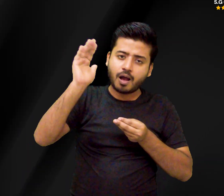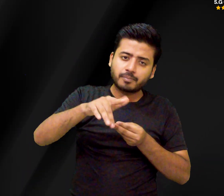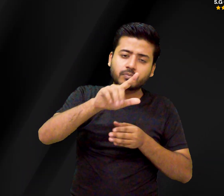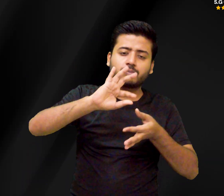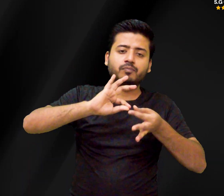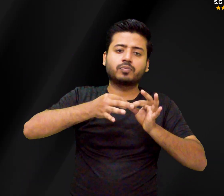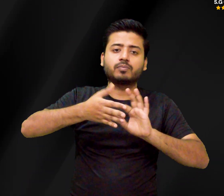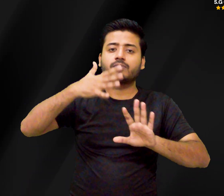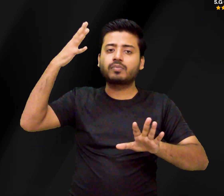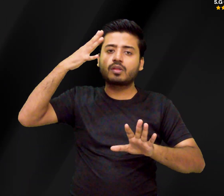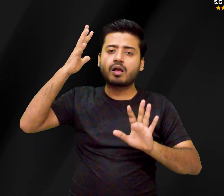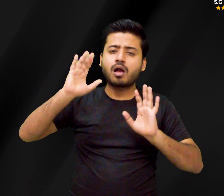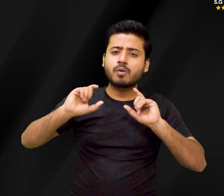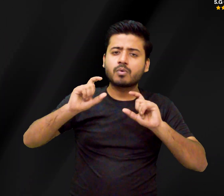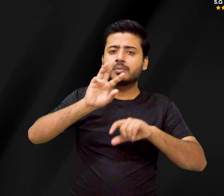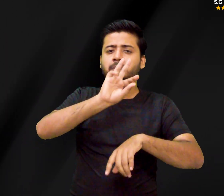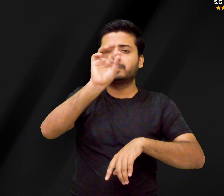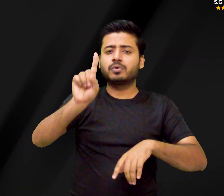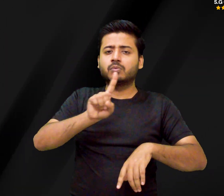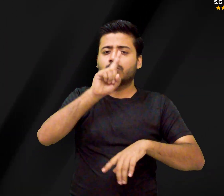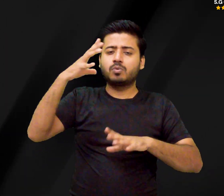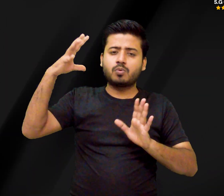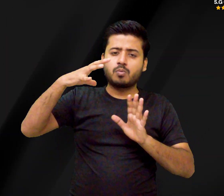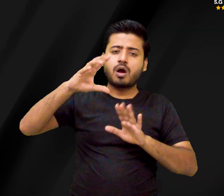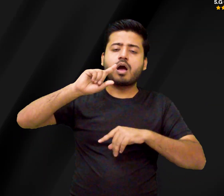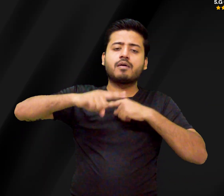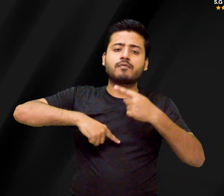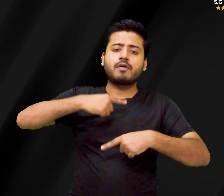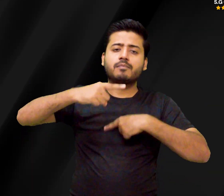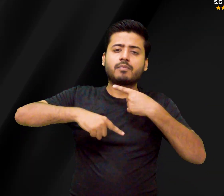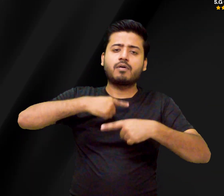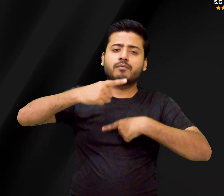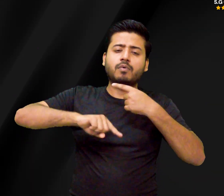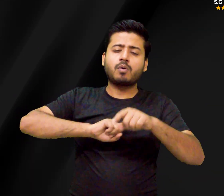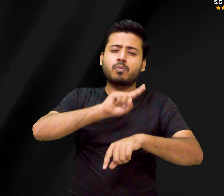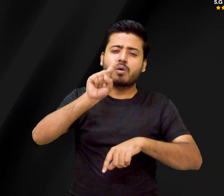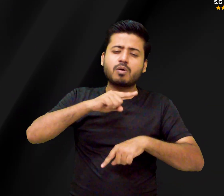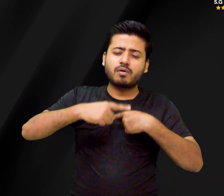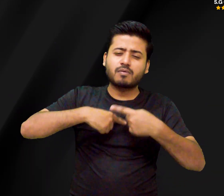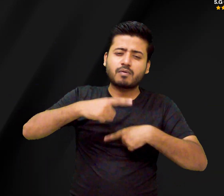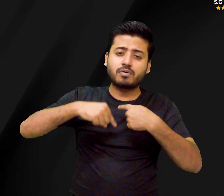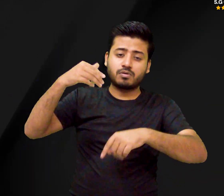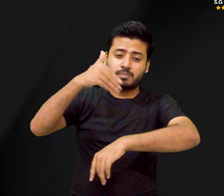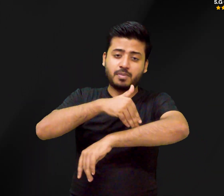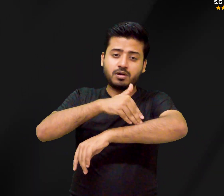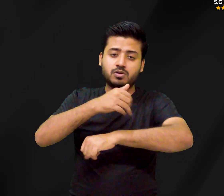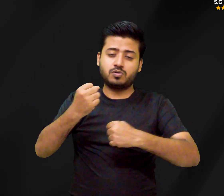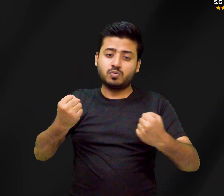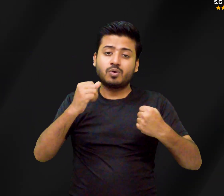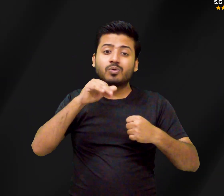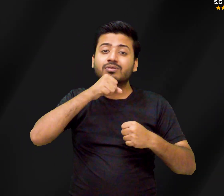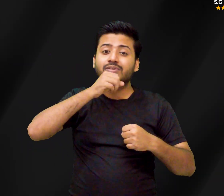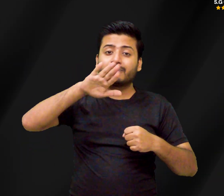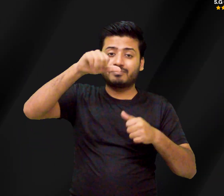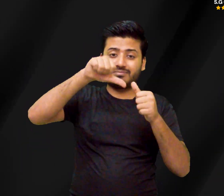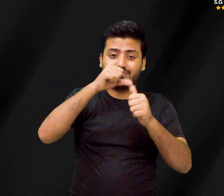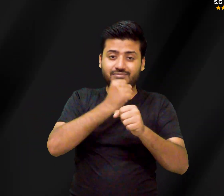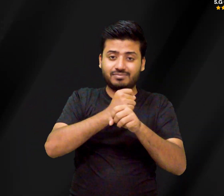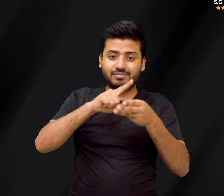no sun exposure at all for vitamin D considerations to maximize the benefits of sunlight while minimizing risks. Aim for sun exposure